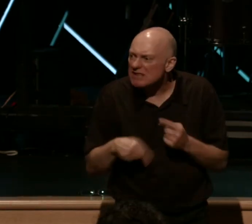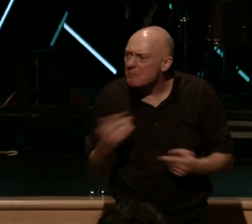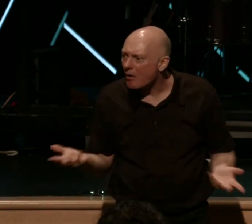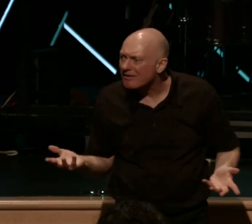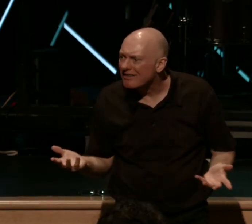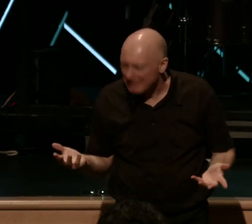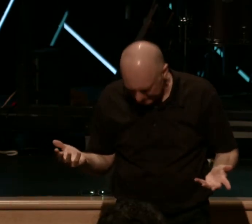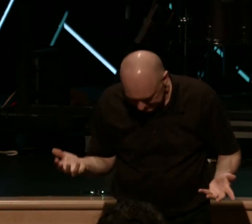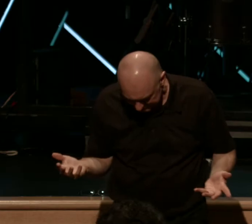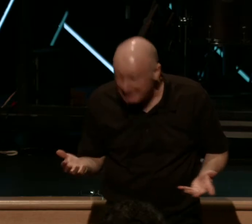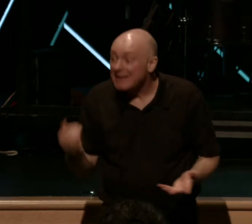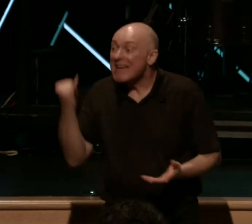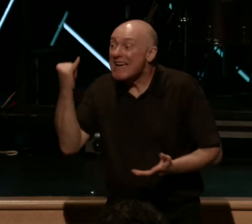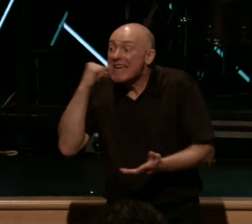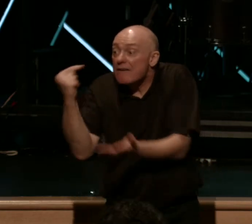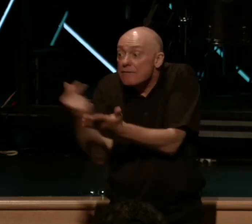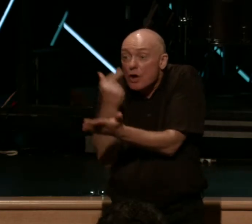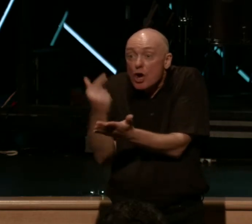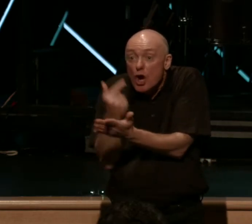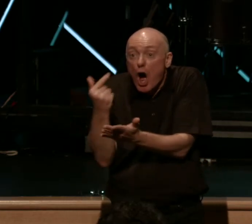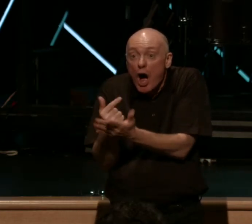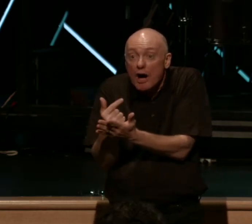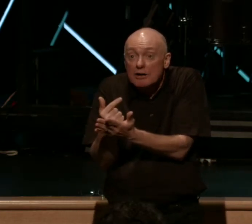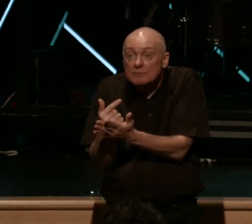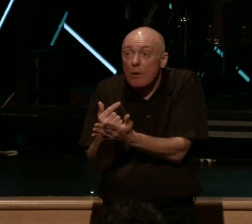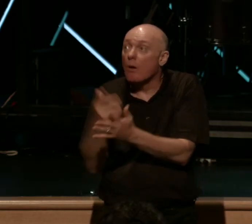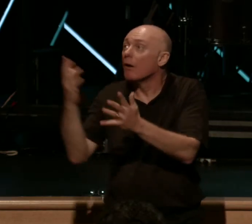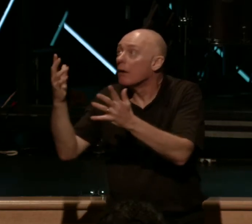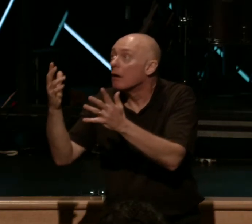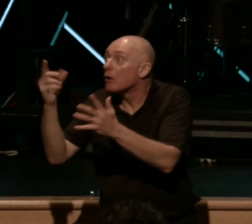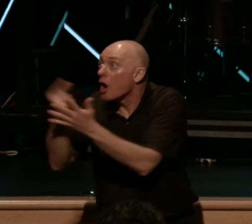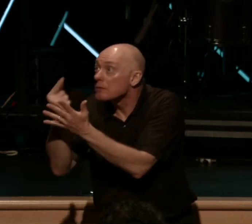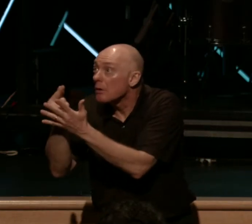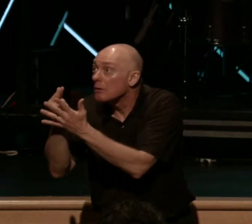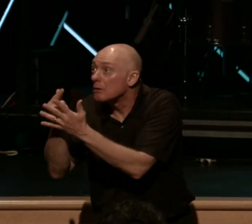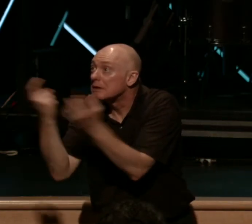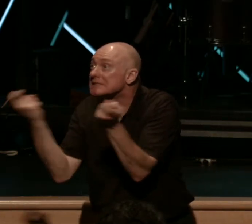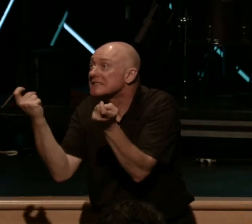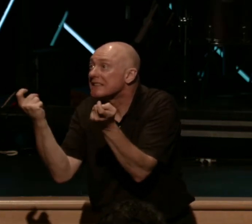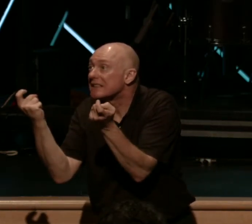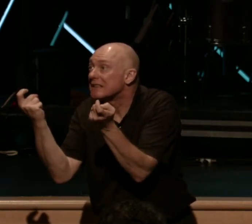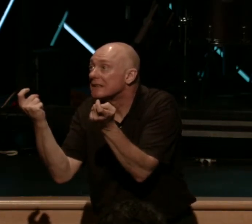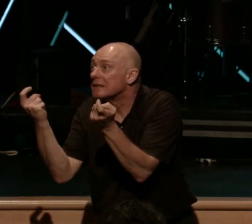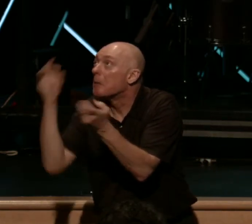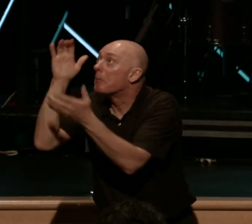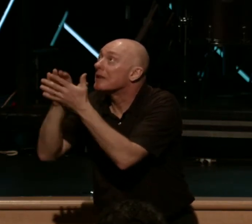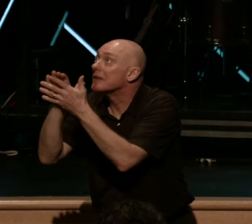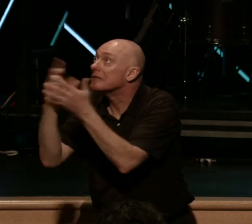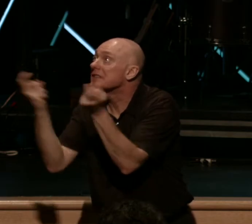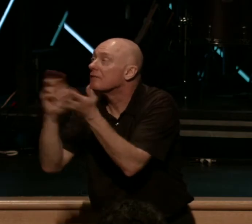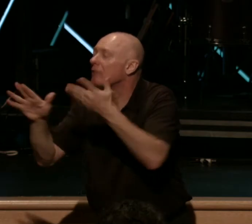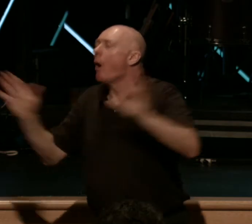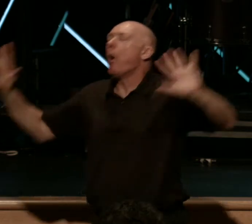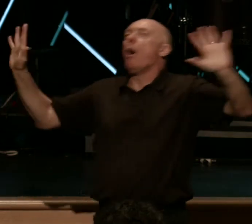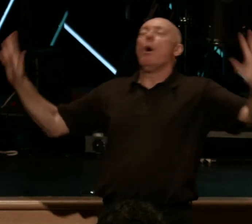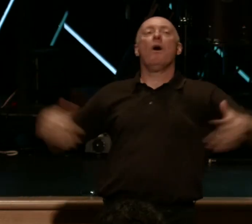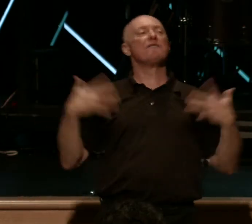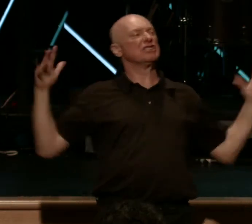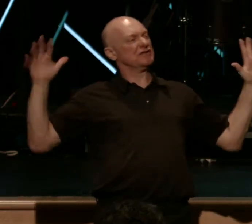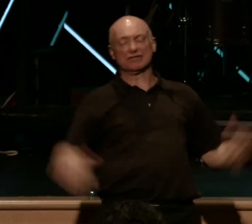See, because if the gospel is only to get your sins forgiven, heaven, then what happens is, I mean, think about this. Salvation becomes a transaction